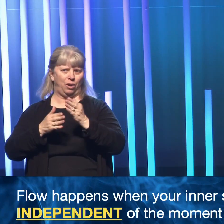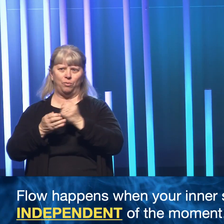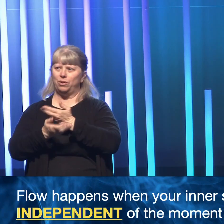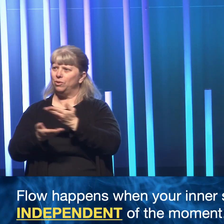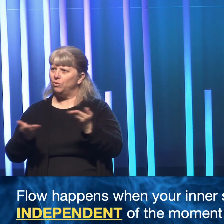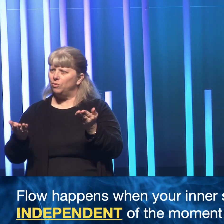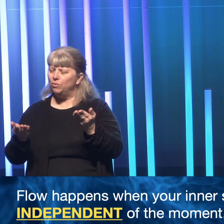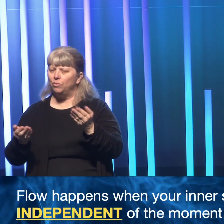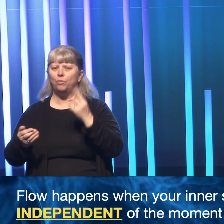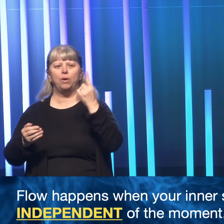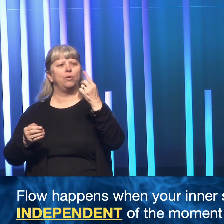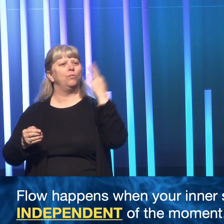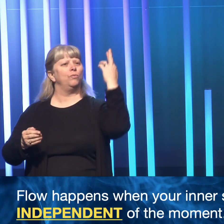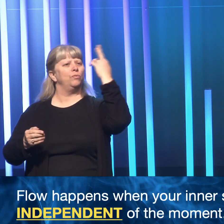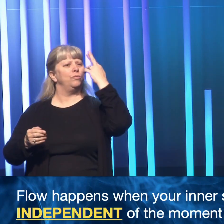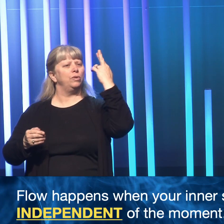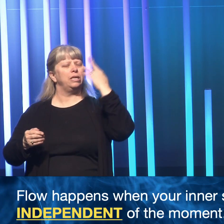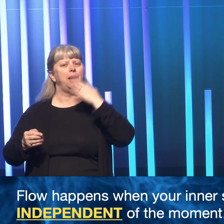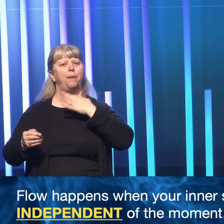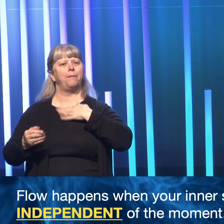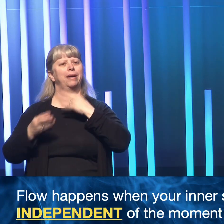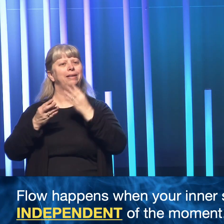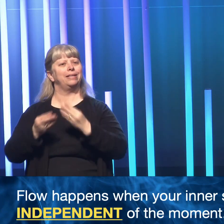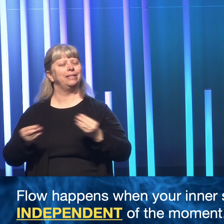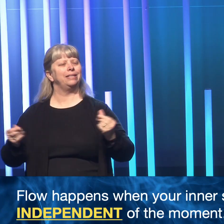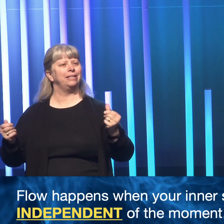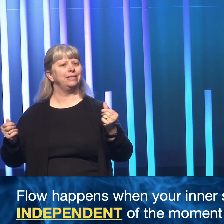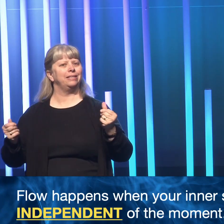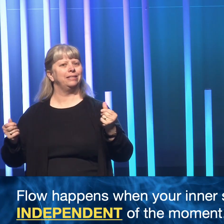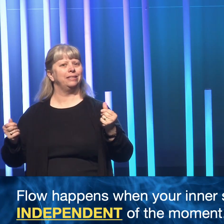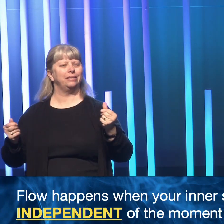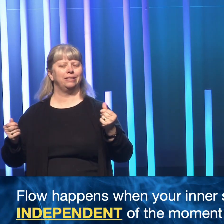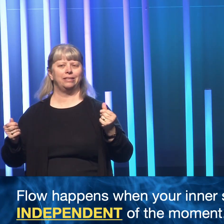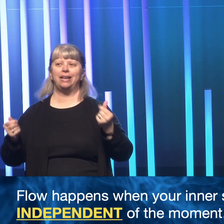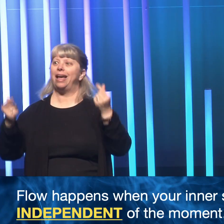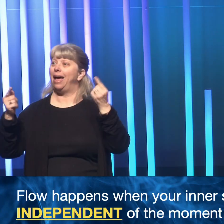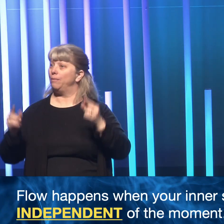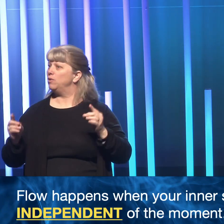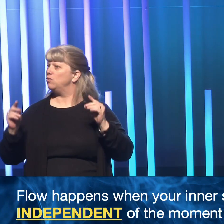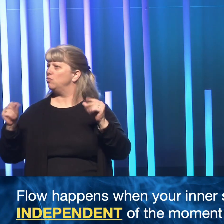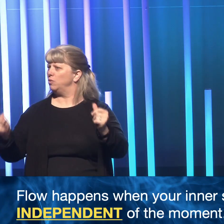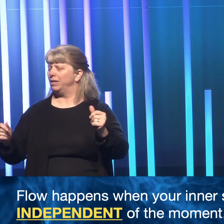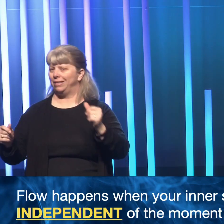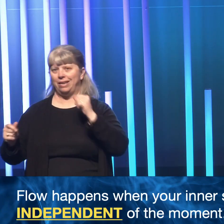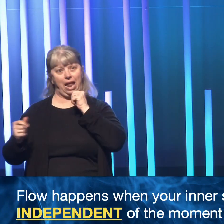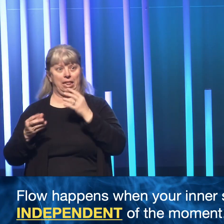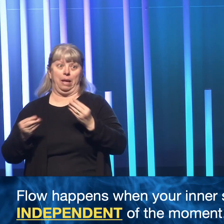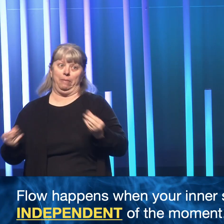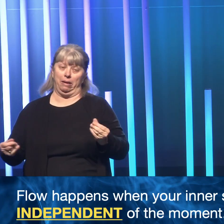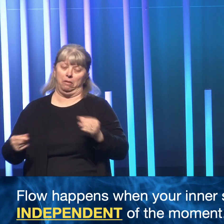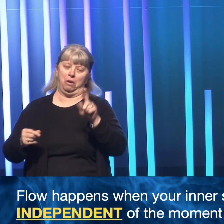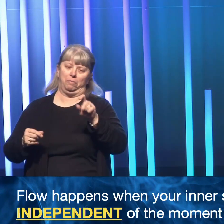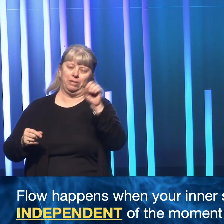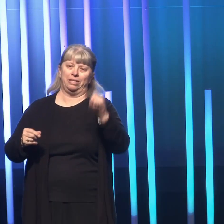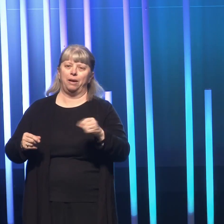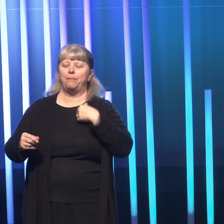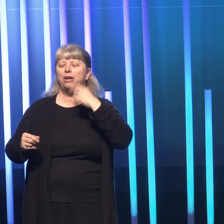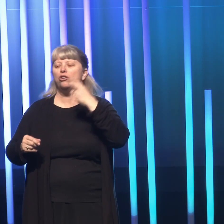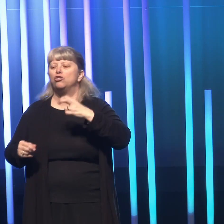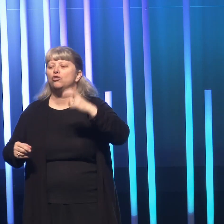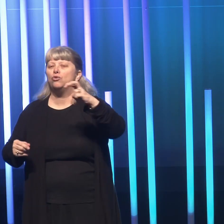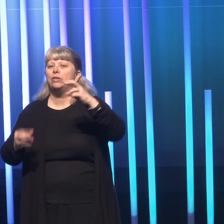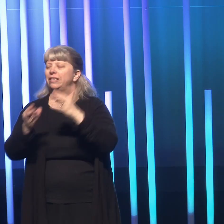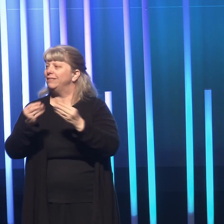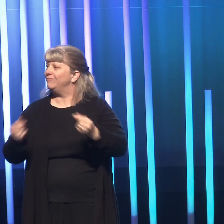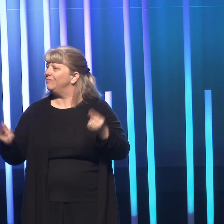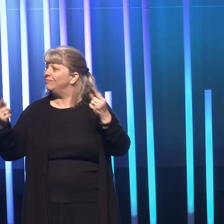is one of the reasons that my healing came quickly. Not that I'm healed, but my journey of healing